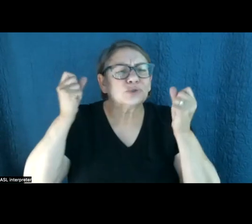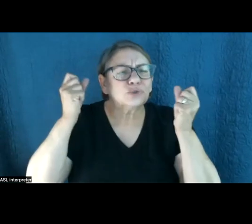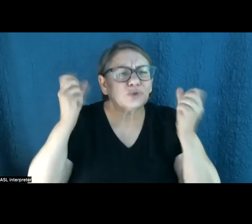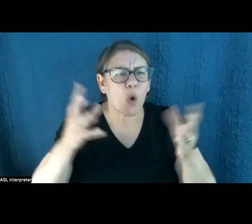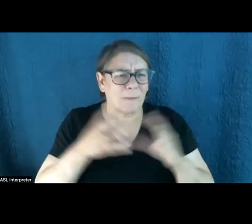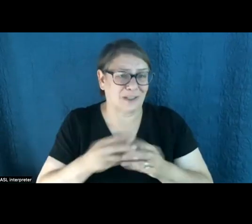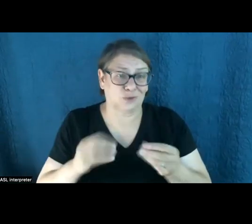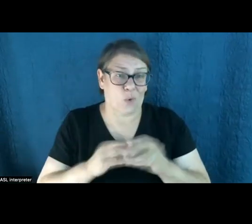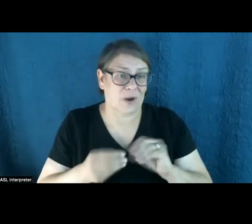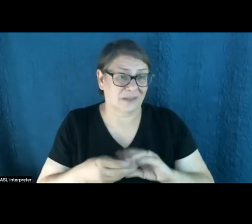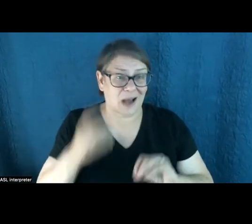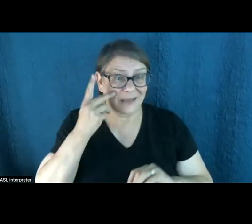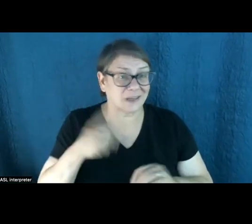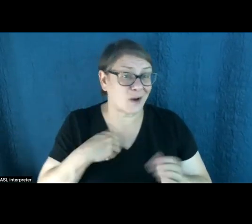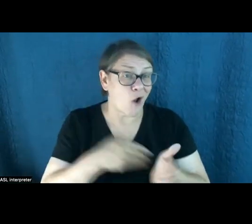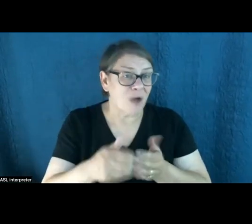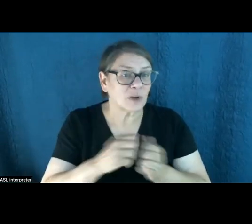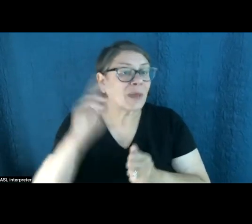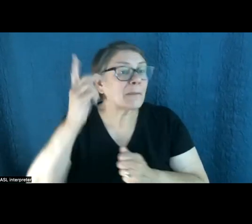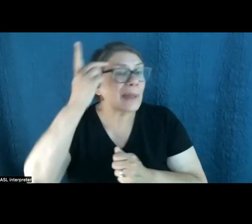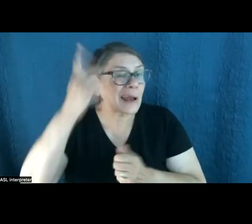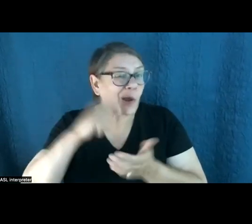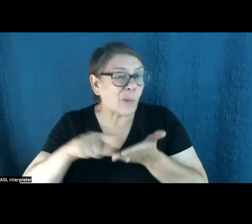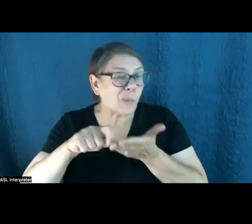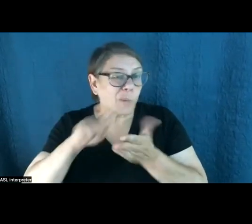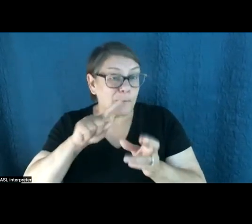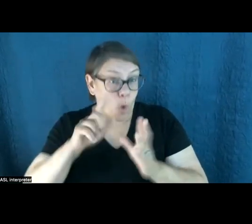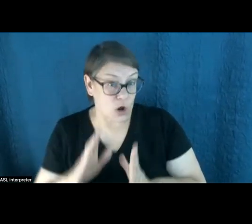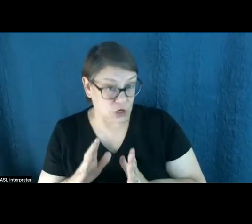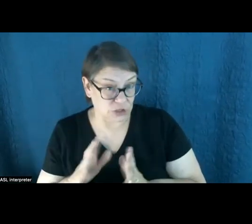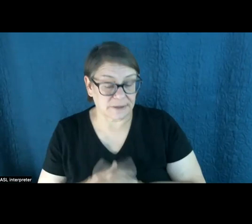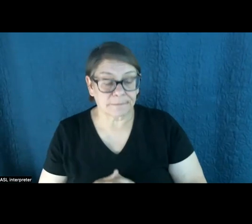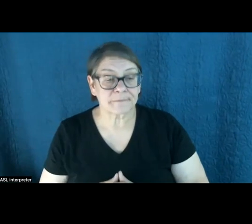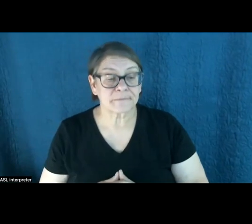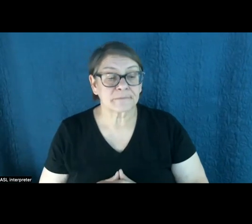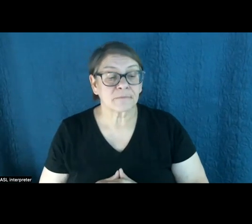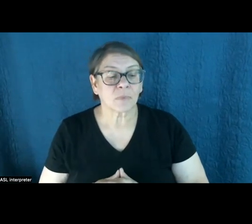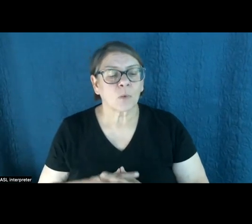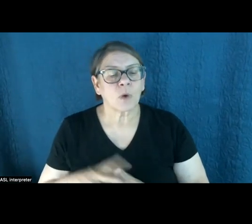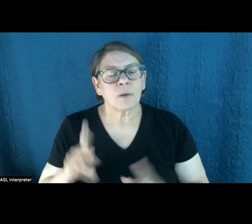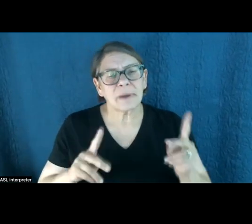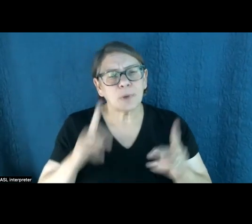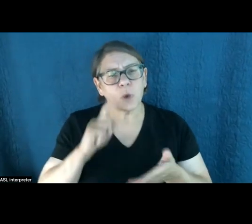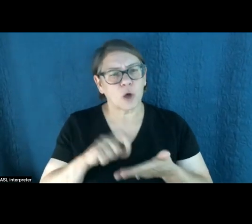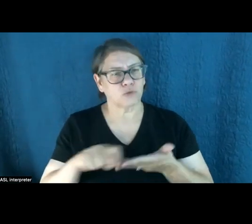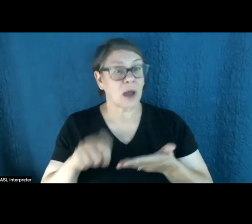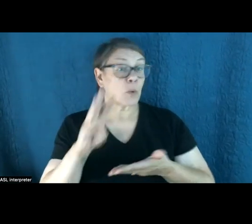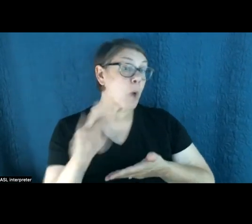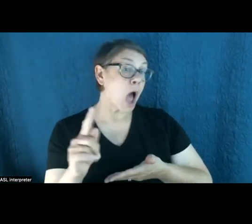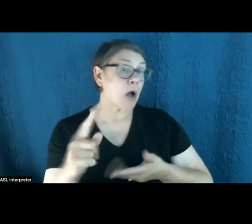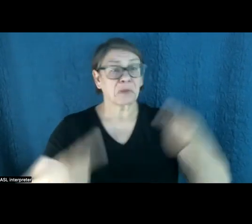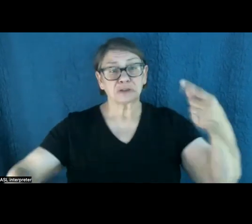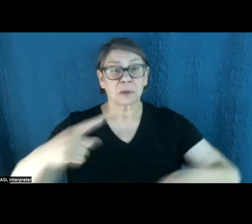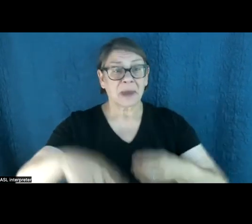And I see this a lot from political reporters, but not just political reporters where, where journalists present the issue as well, there's a debate over climate